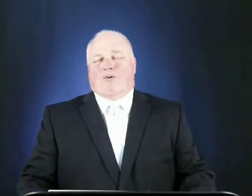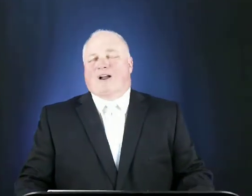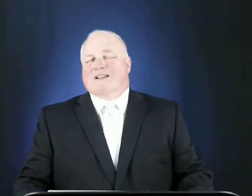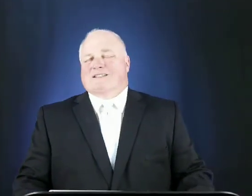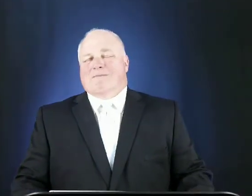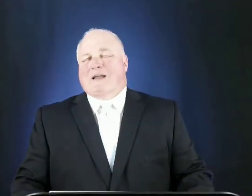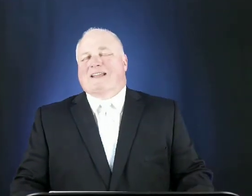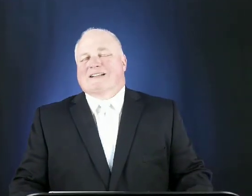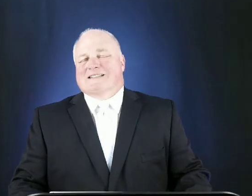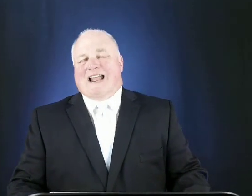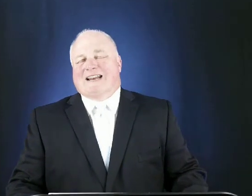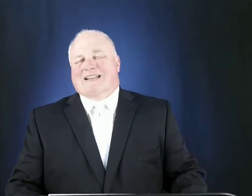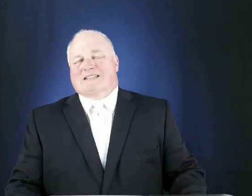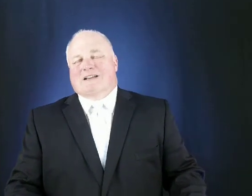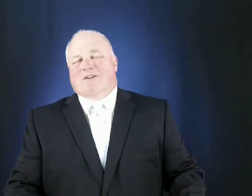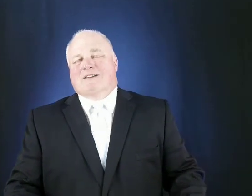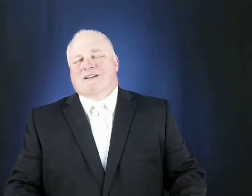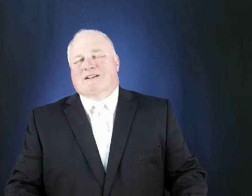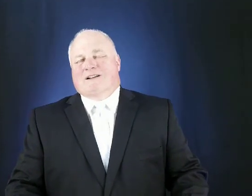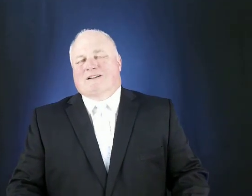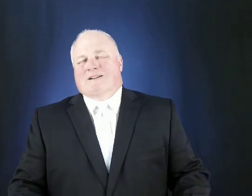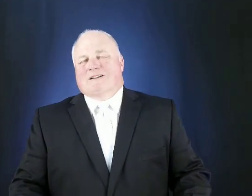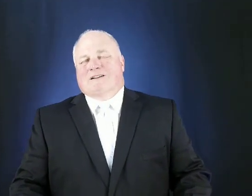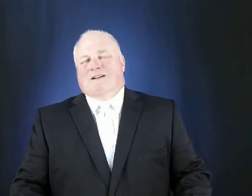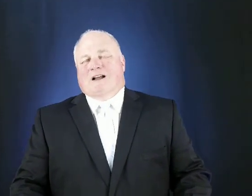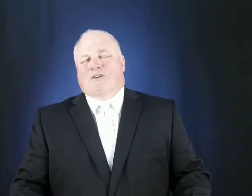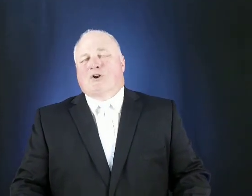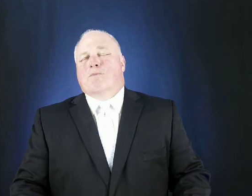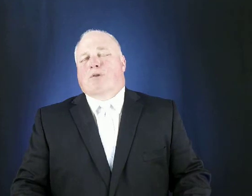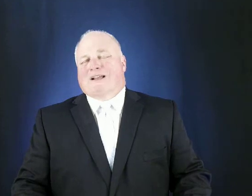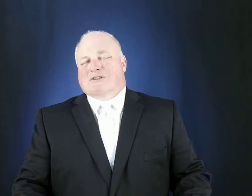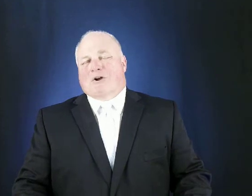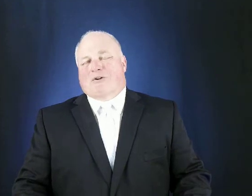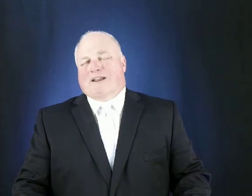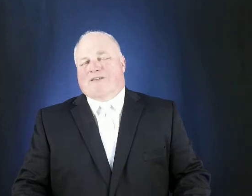us and making us aliens of a of a new place called heaven